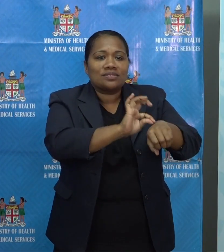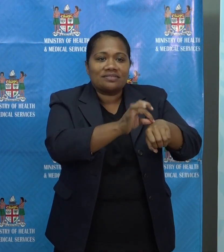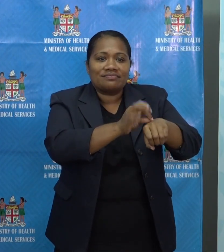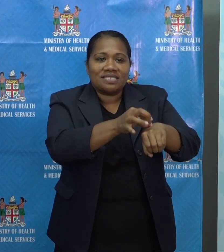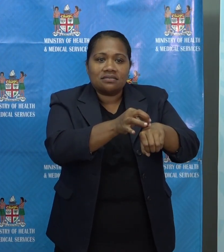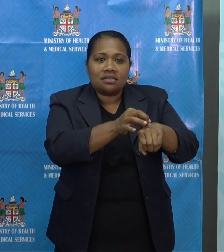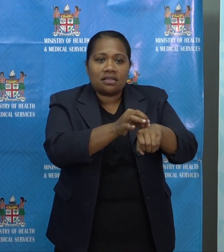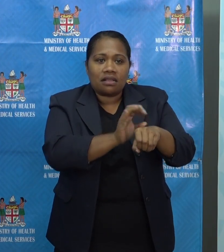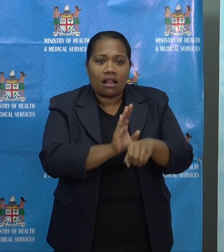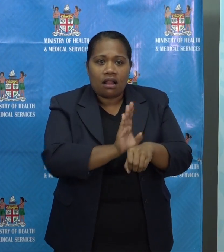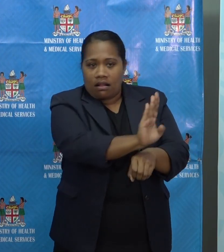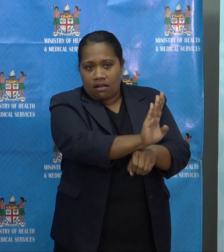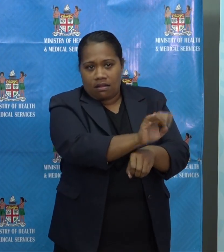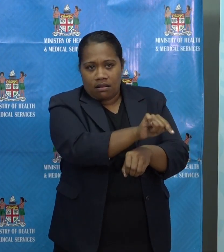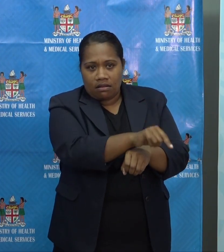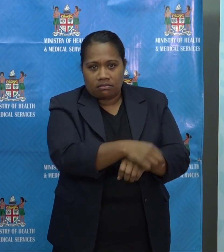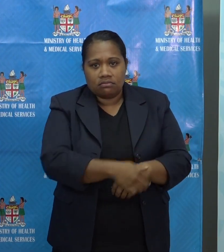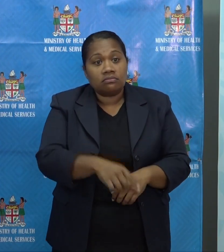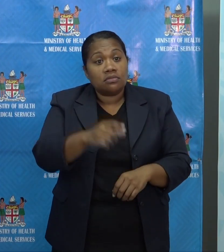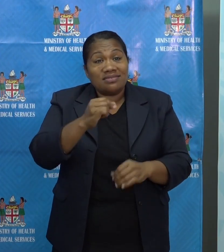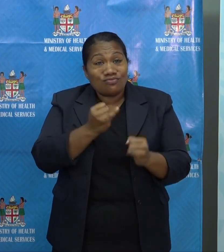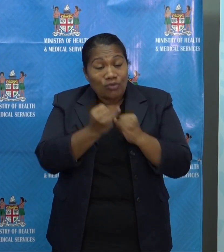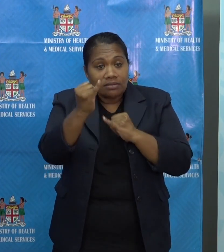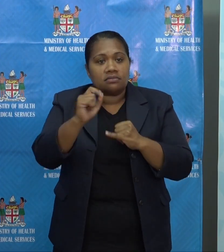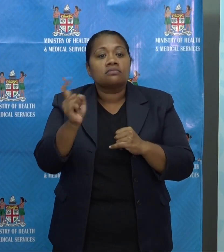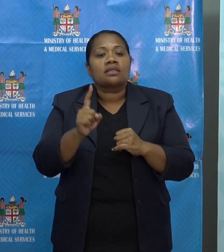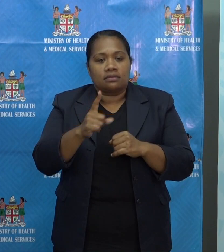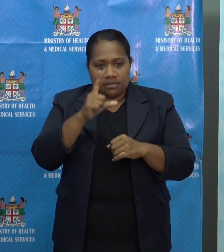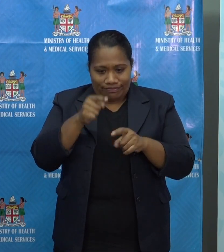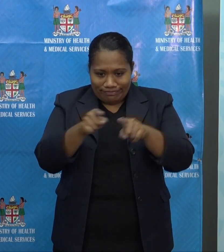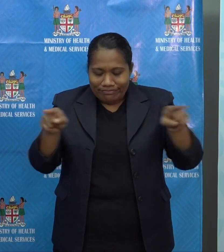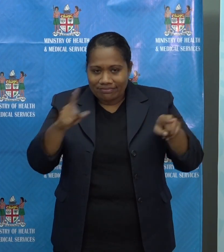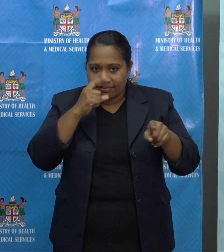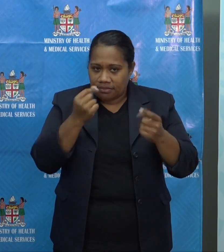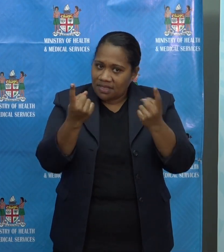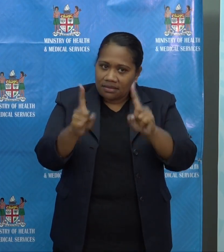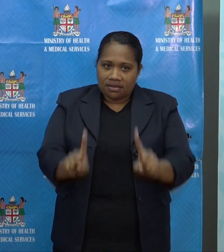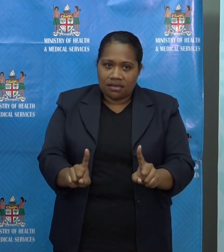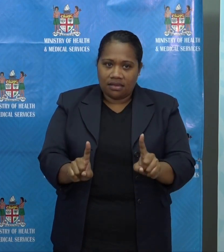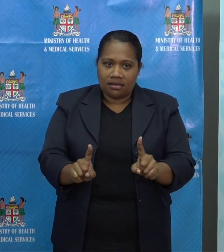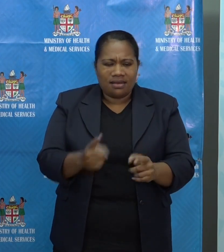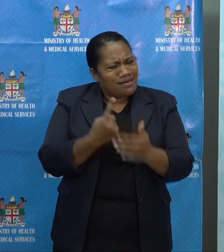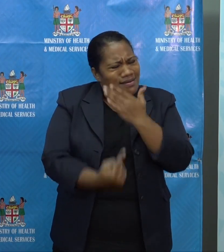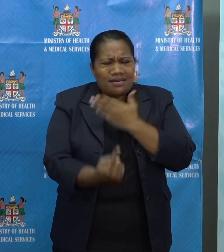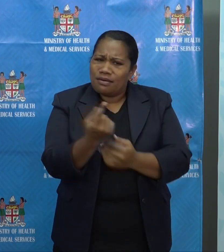Where still, you could die. It's happened around the world.